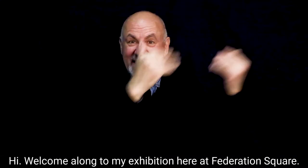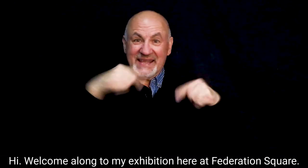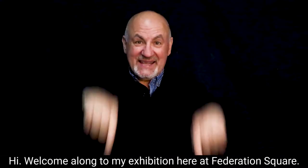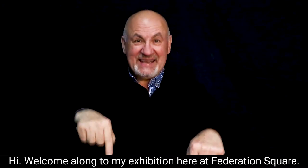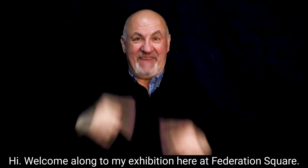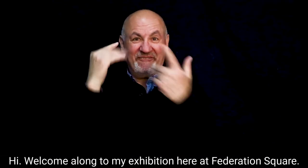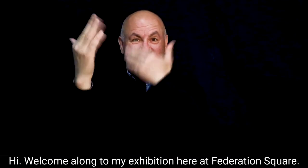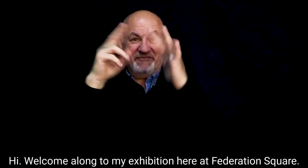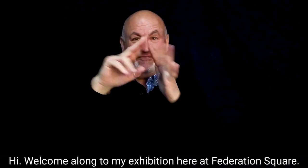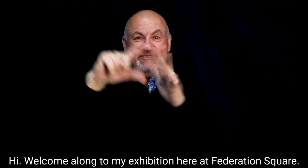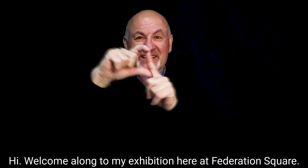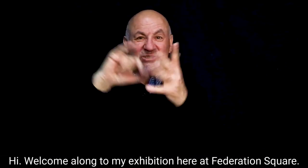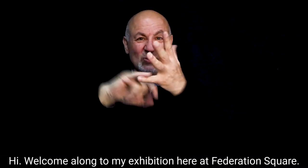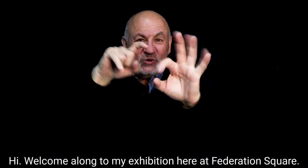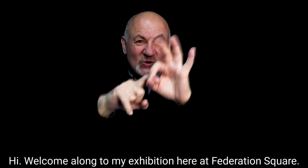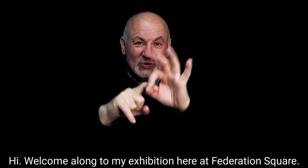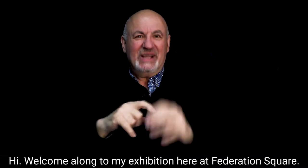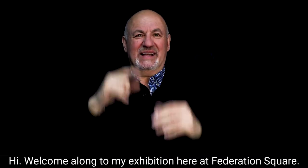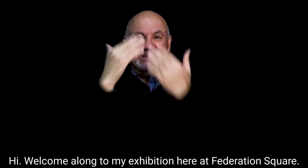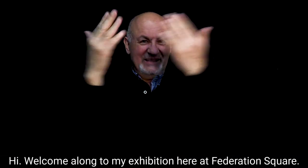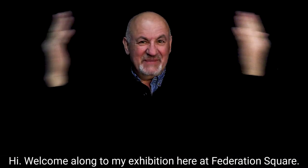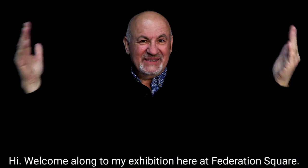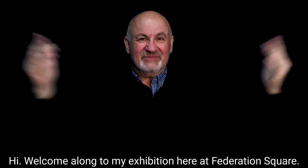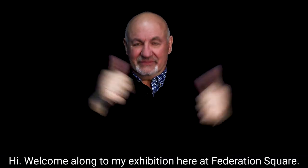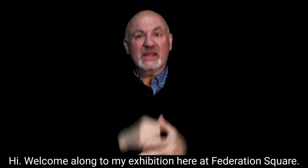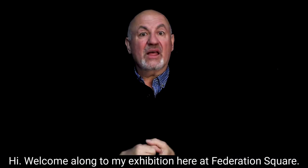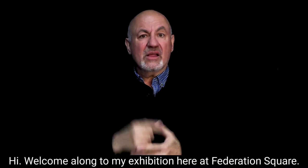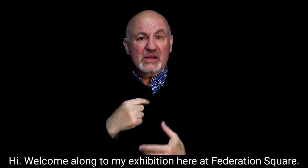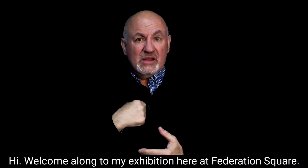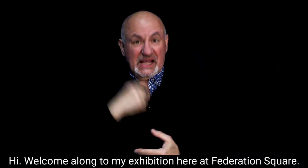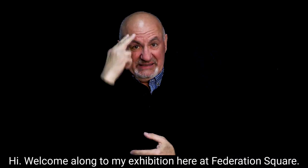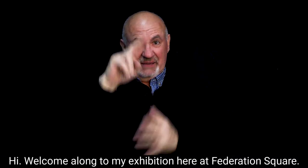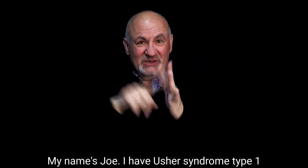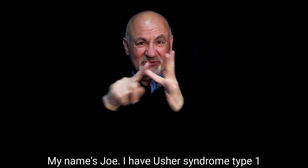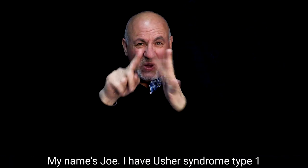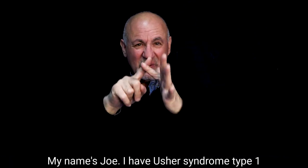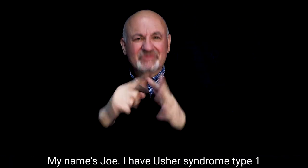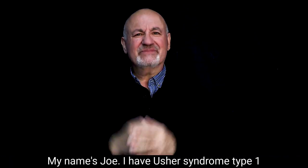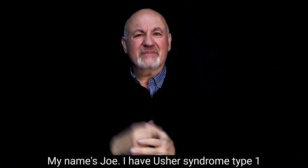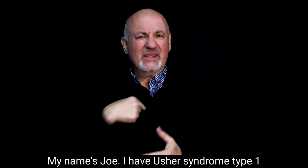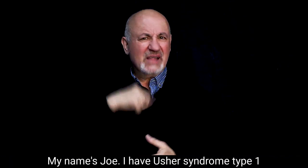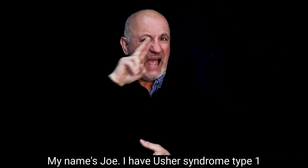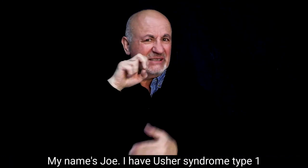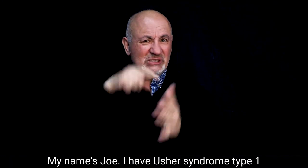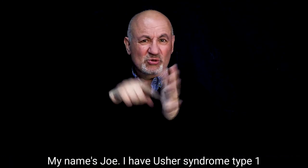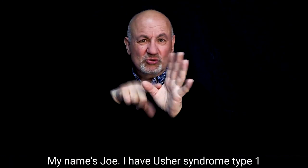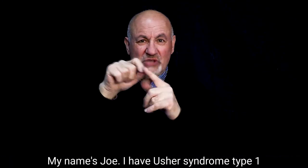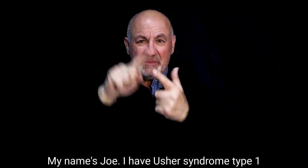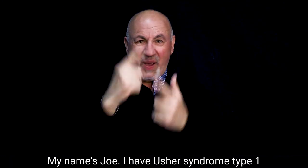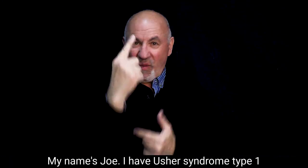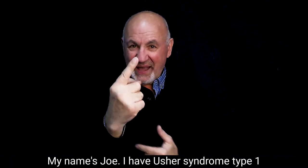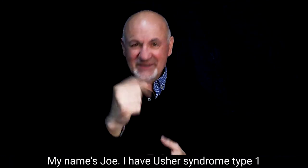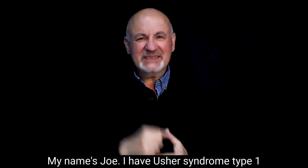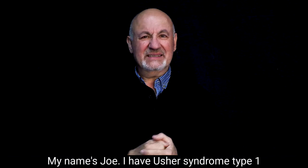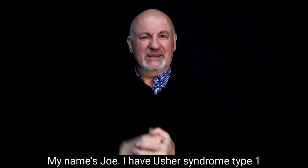Hi, welcome along to my exhibition here at Federation Square. My name's Joe, I have Usher